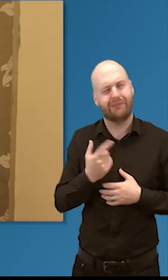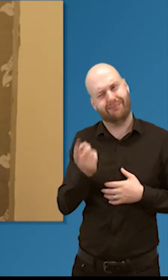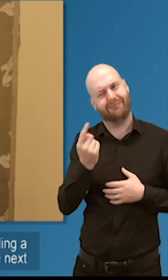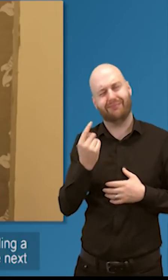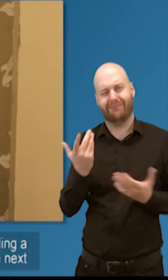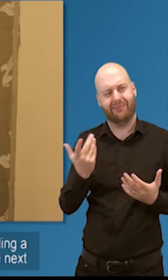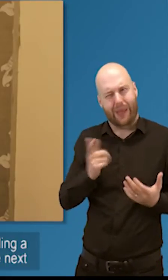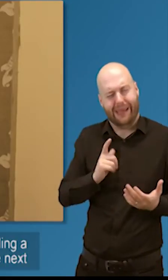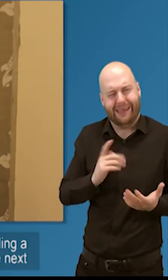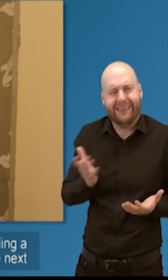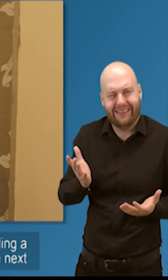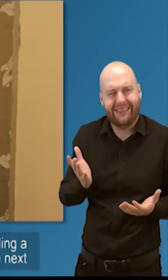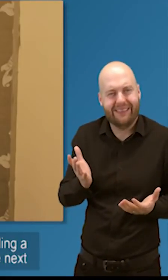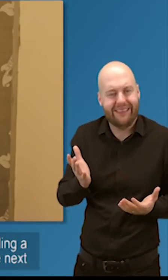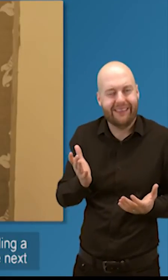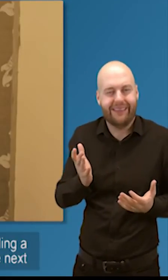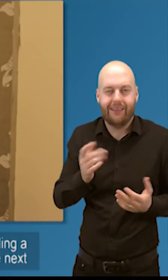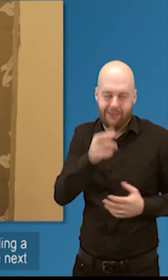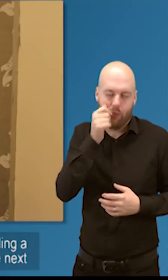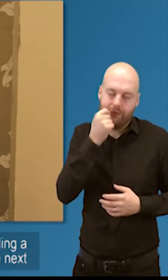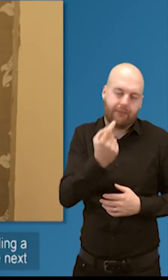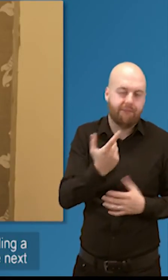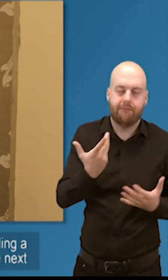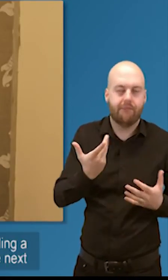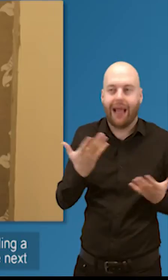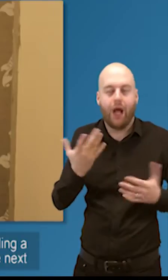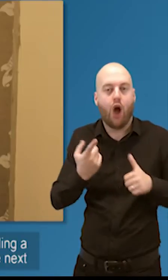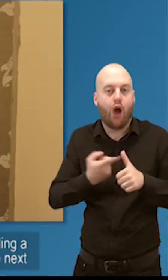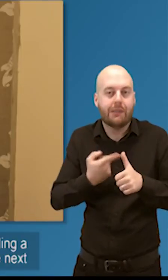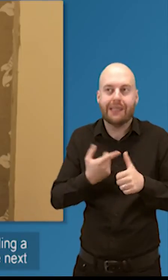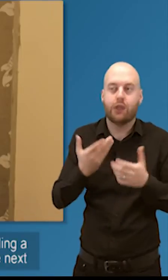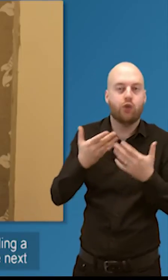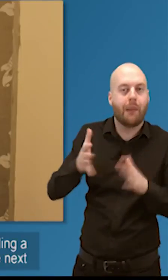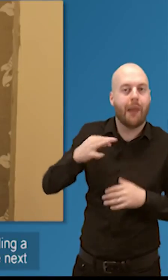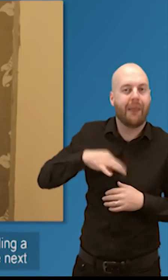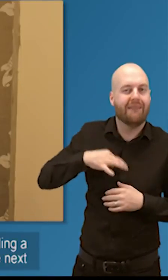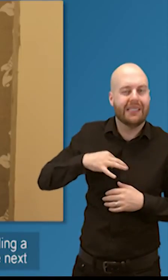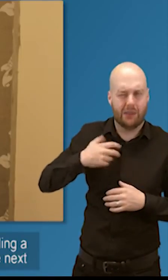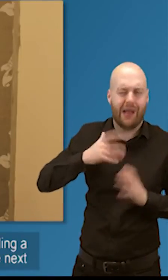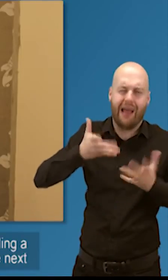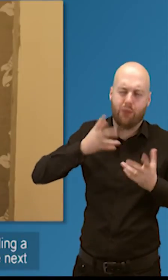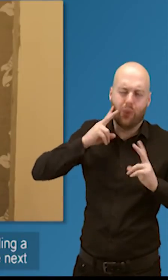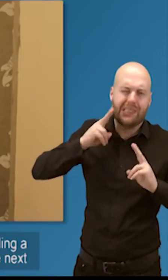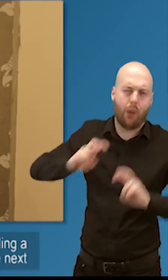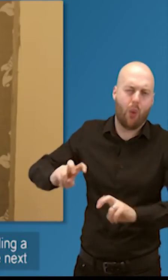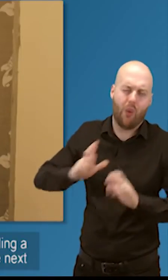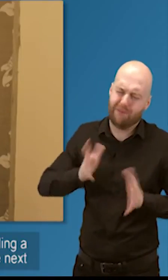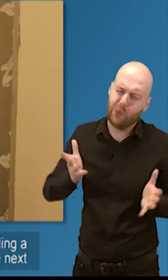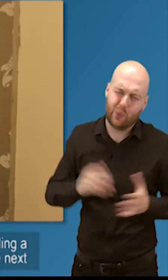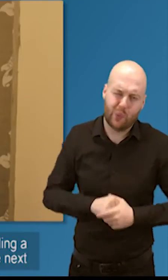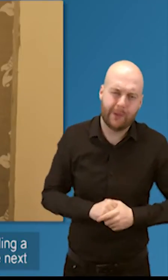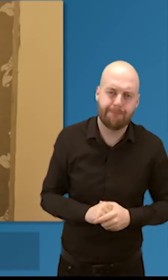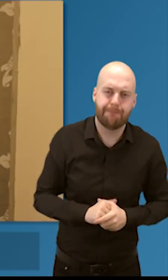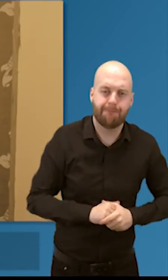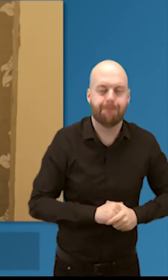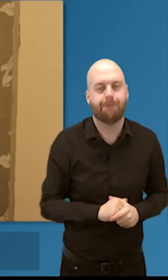i've mentioned public quite a lot in this and we are spending a lot more of our time and this year and we will